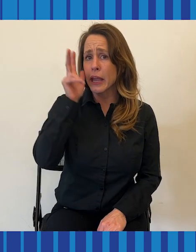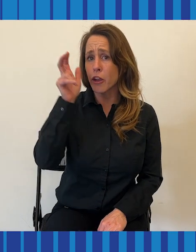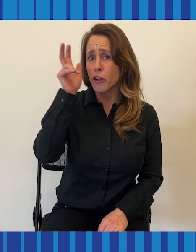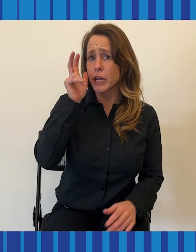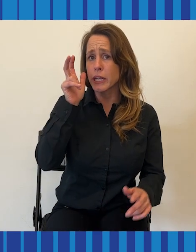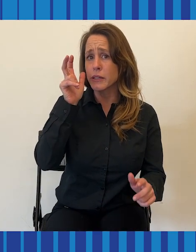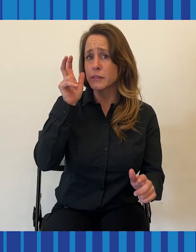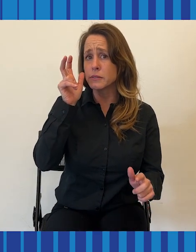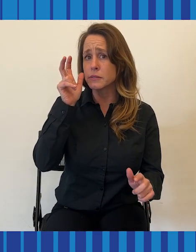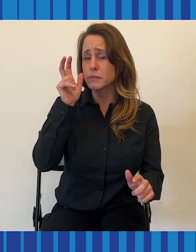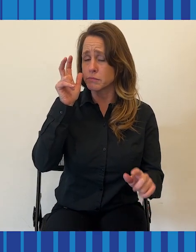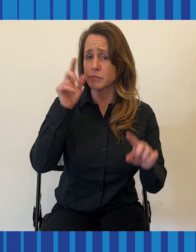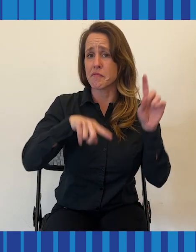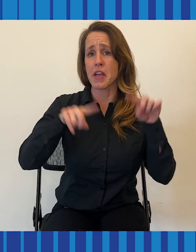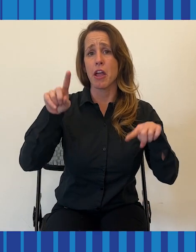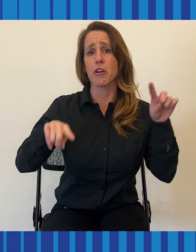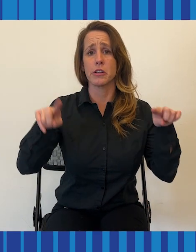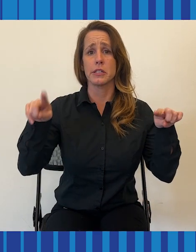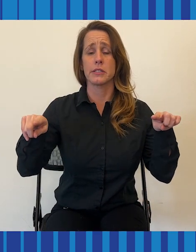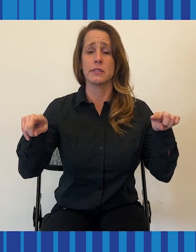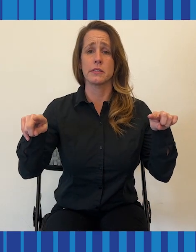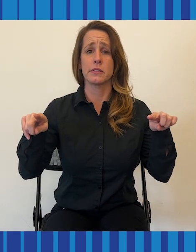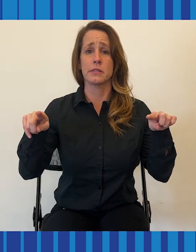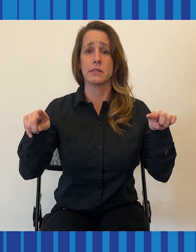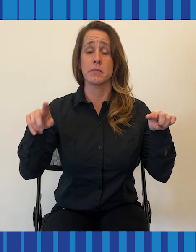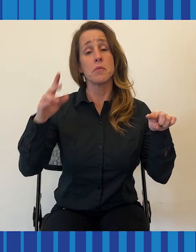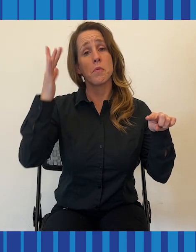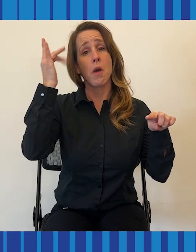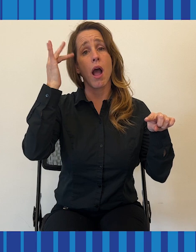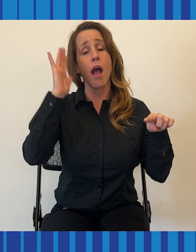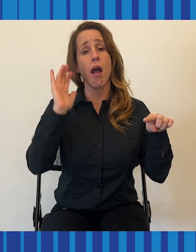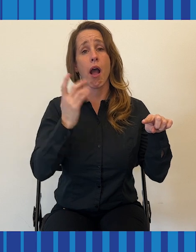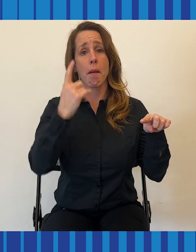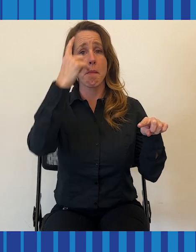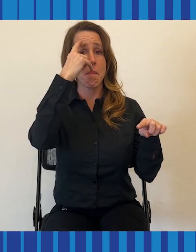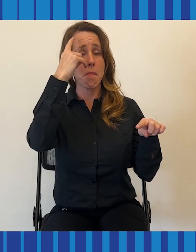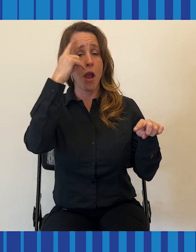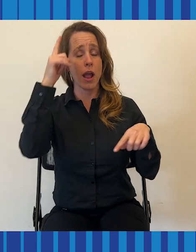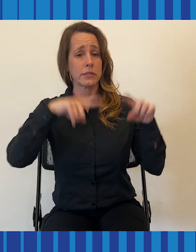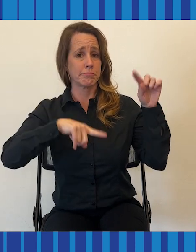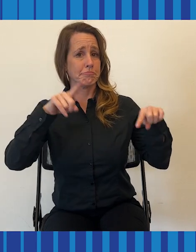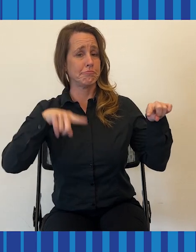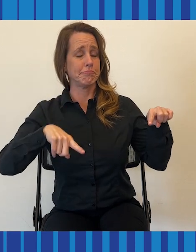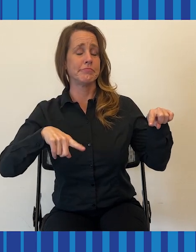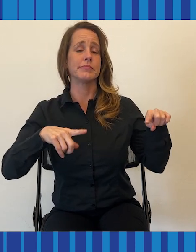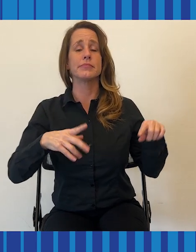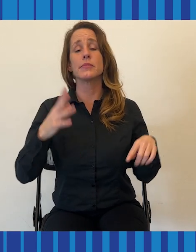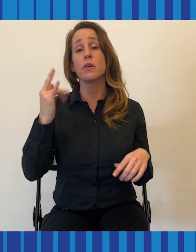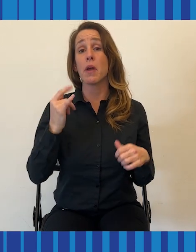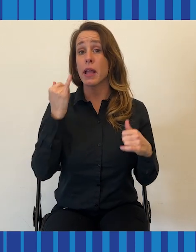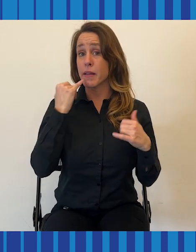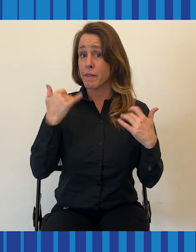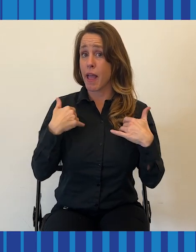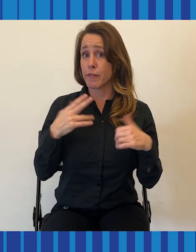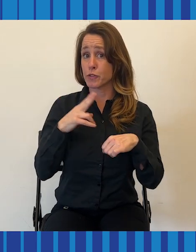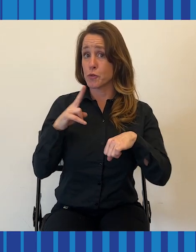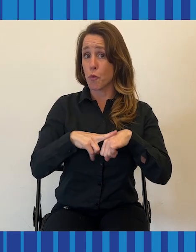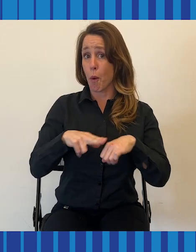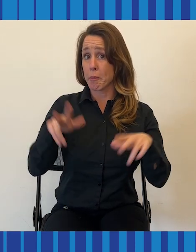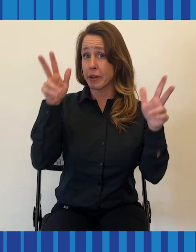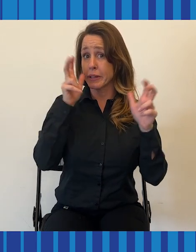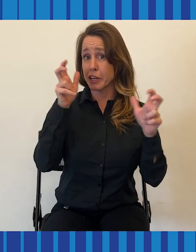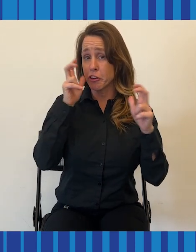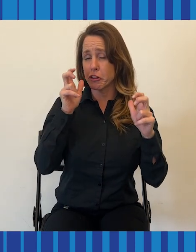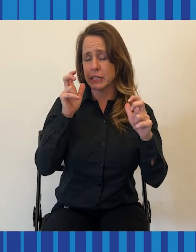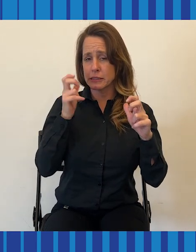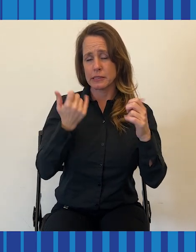Hearing varies because our brains vary. Even people with so-called normal hearing,